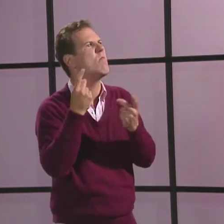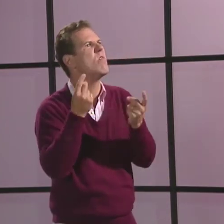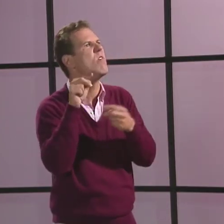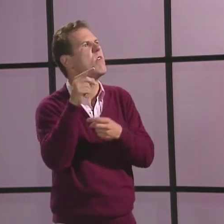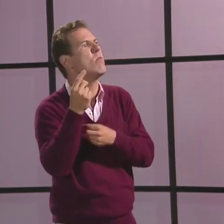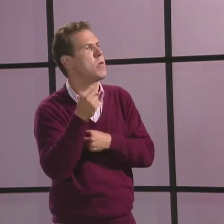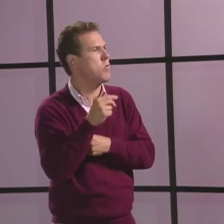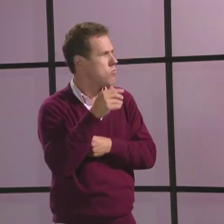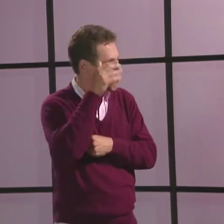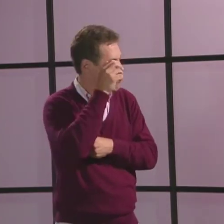on.